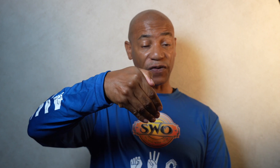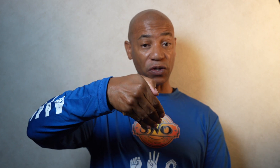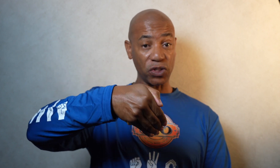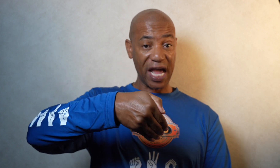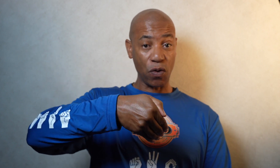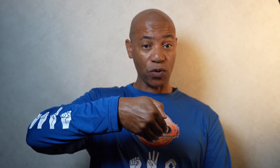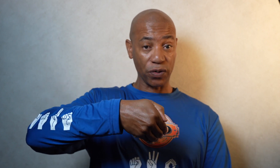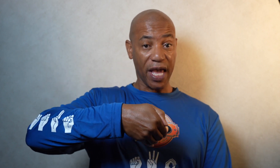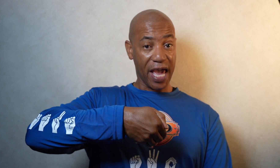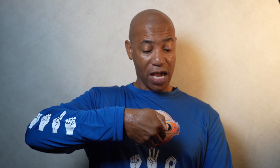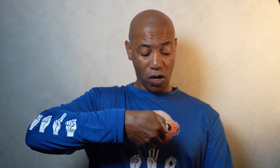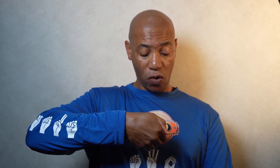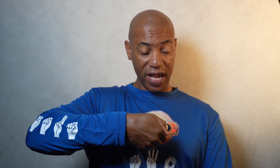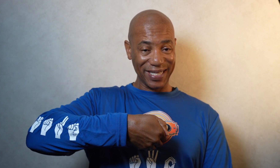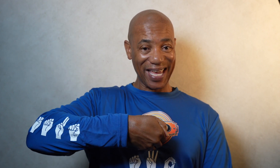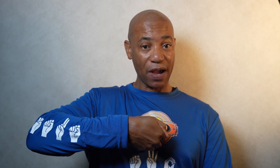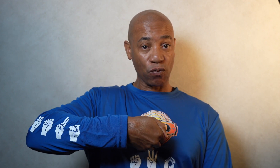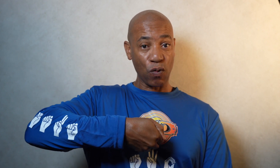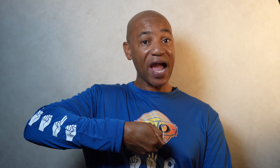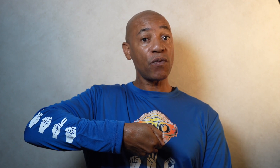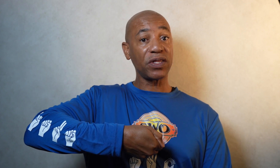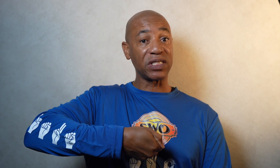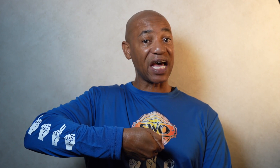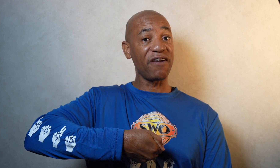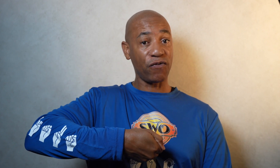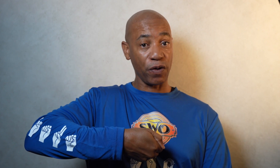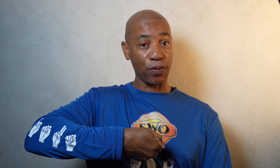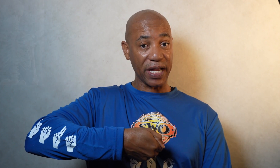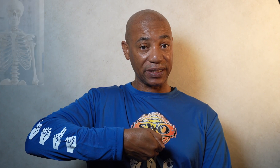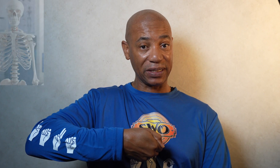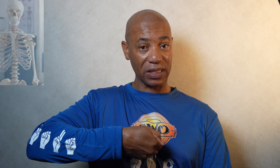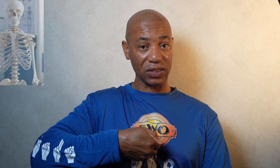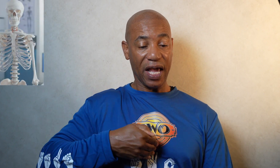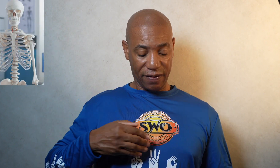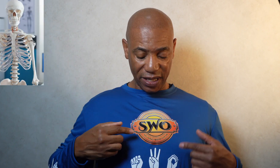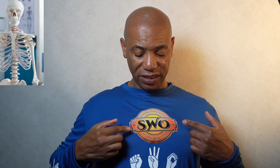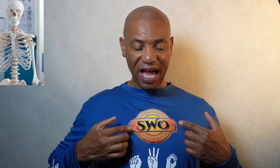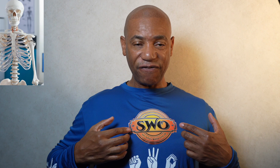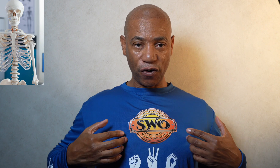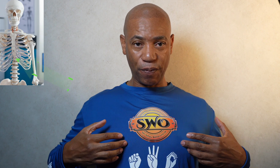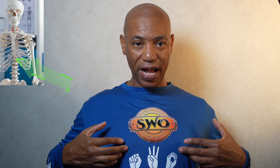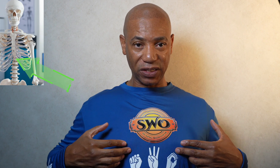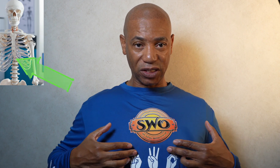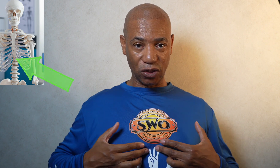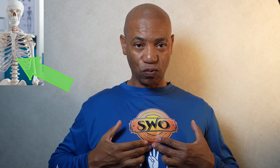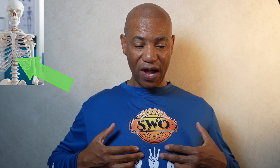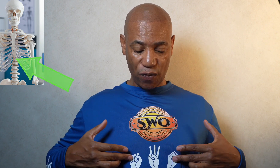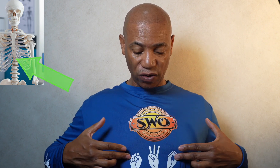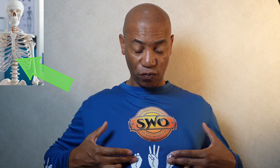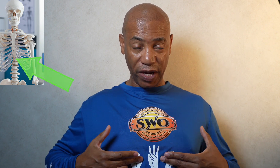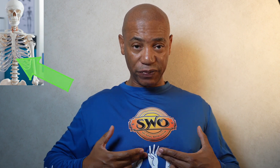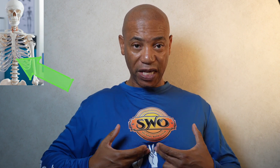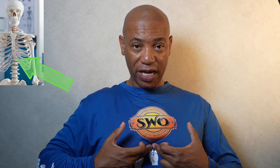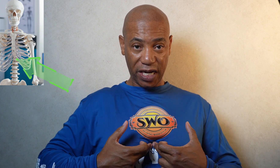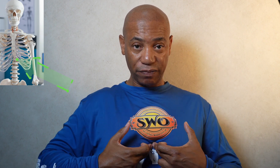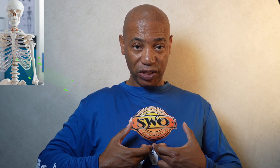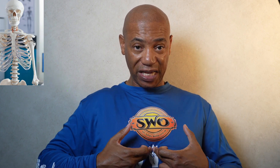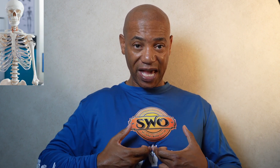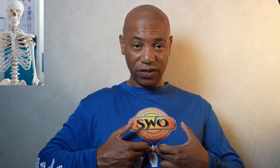fingers downward and go and tap right where the xiphoid process is. Now the xiphoid process is right where the ribs come together